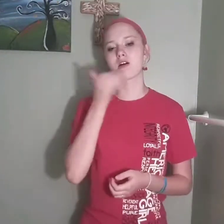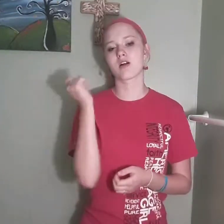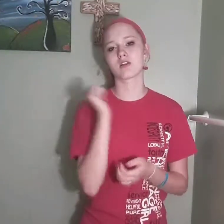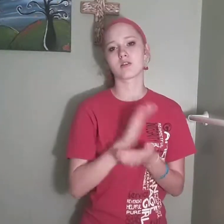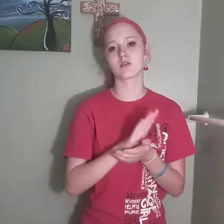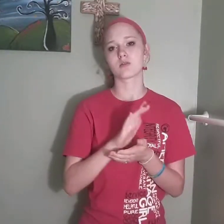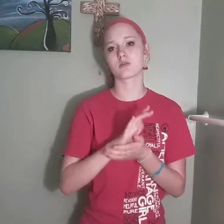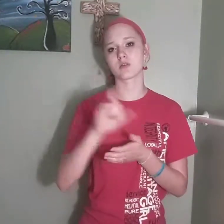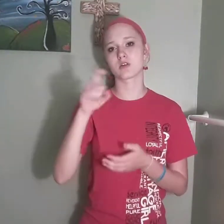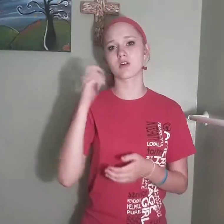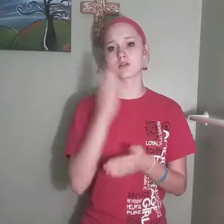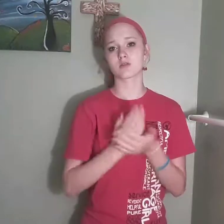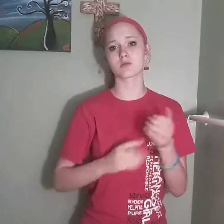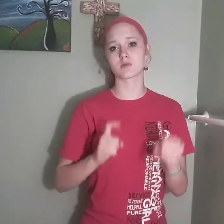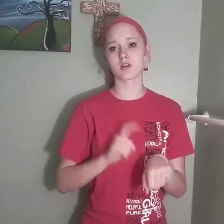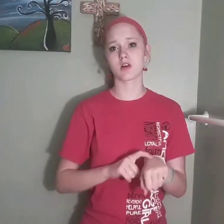hallelujah sometimes